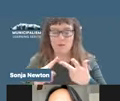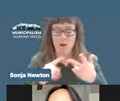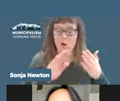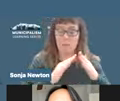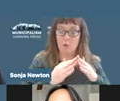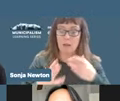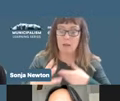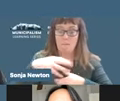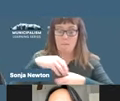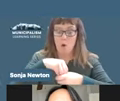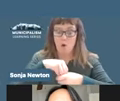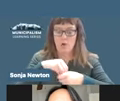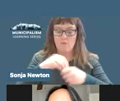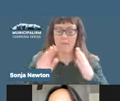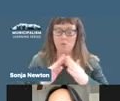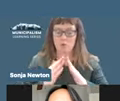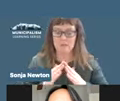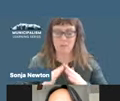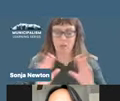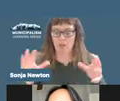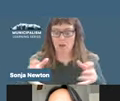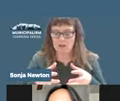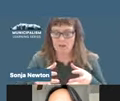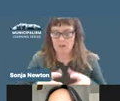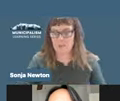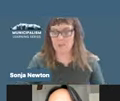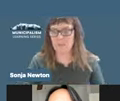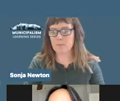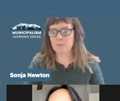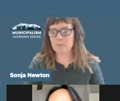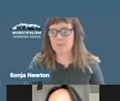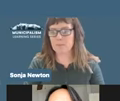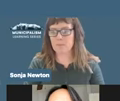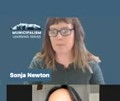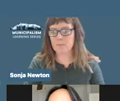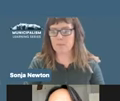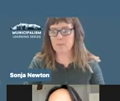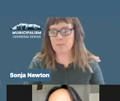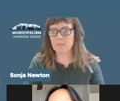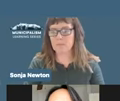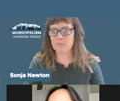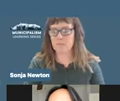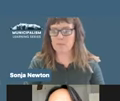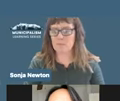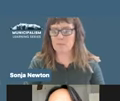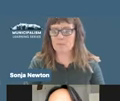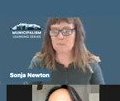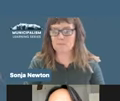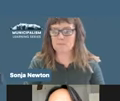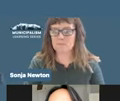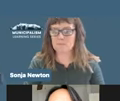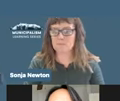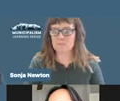colectivity. Y los presentadores que tenemos hoy van a hablar sobre cómo el